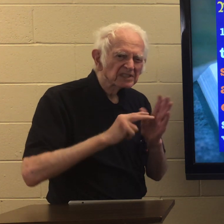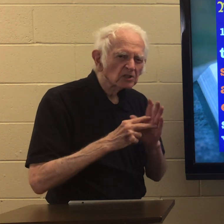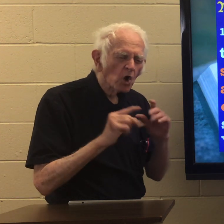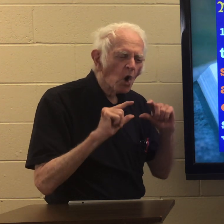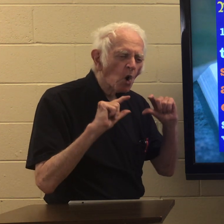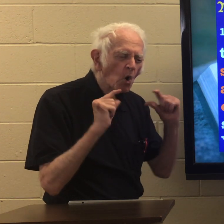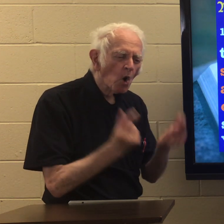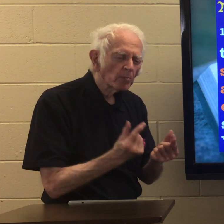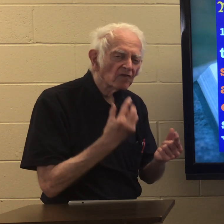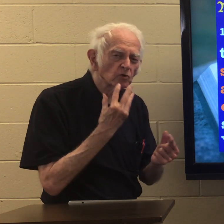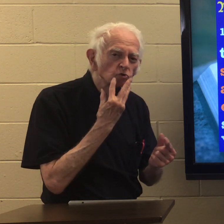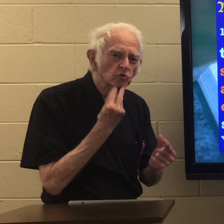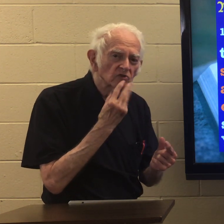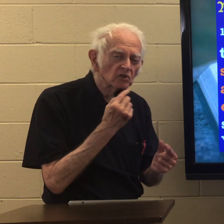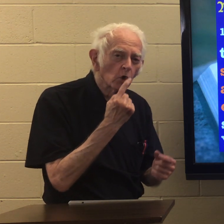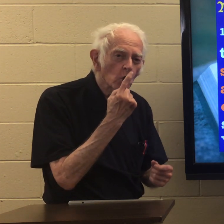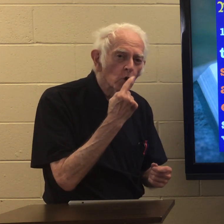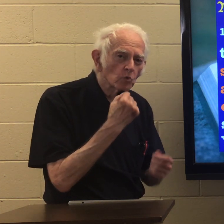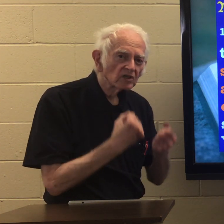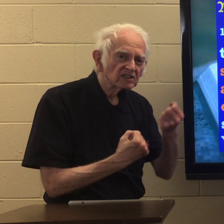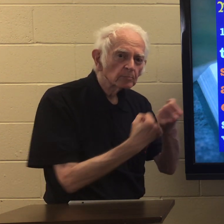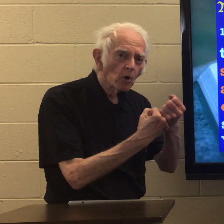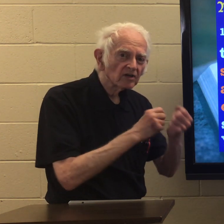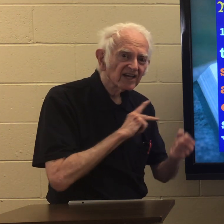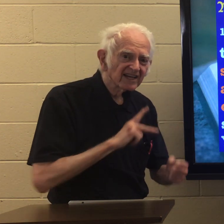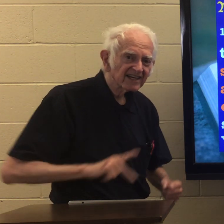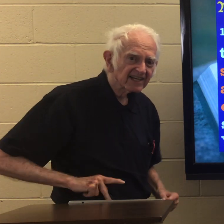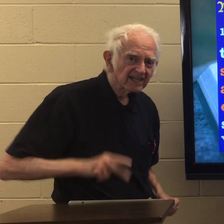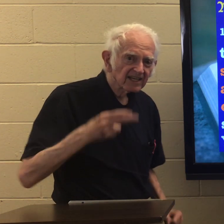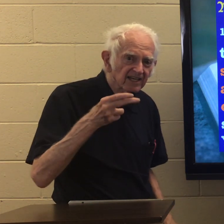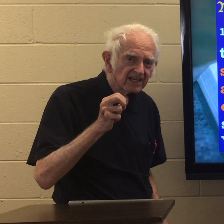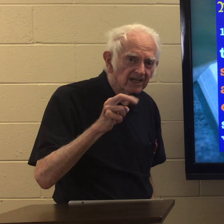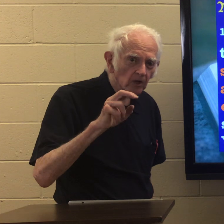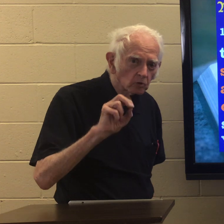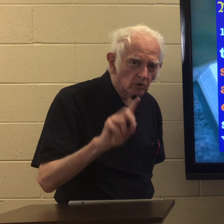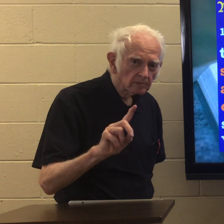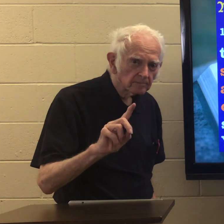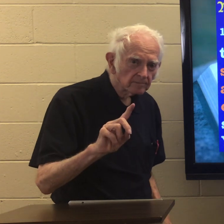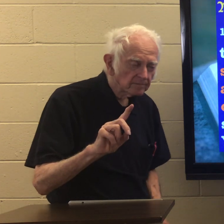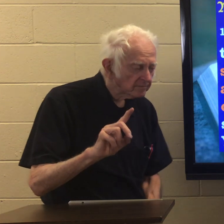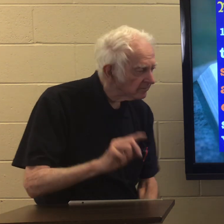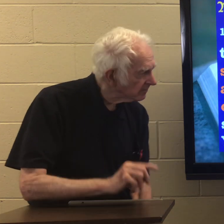That means a group of Jews who supported the king, or King Herod.